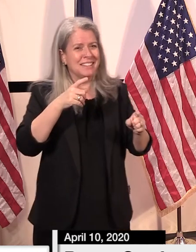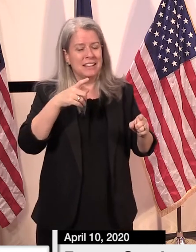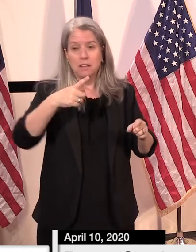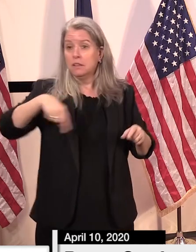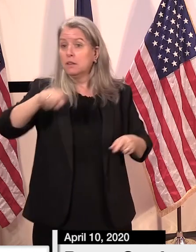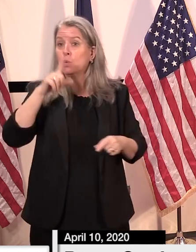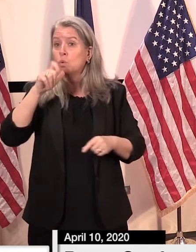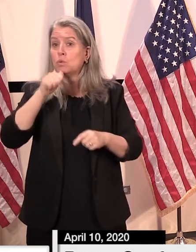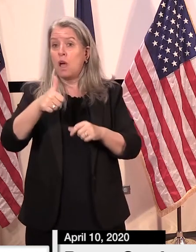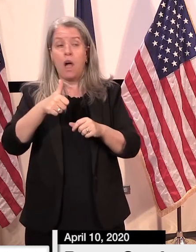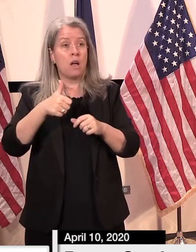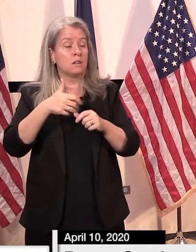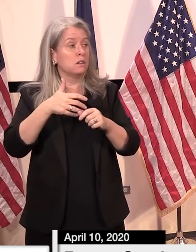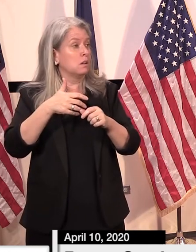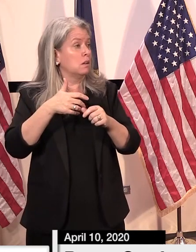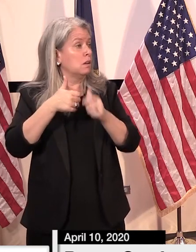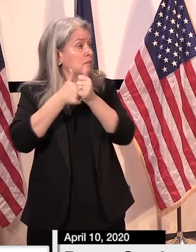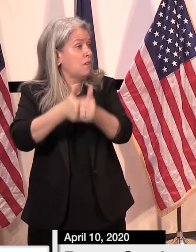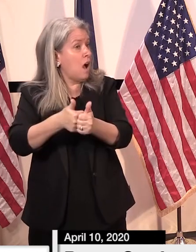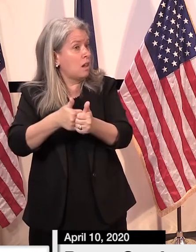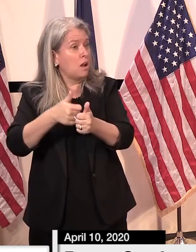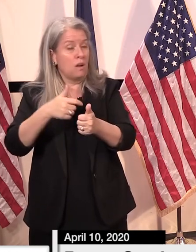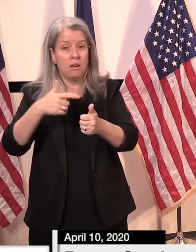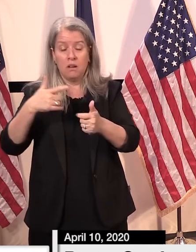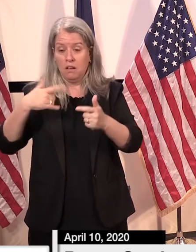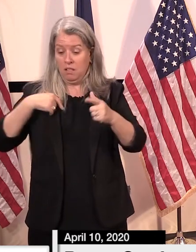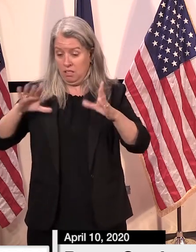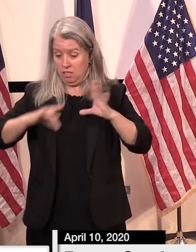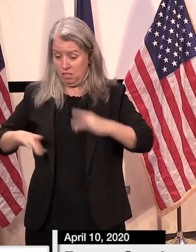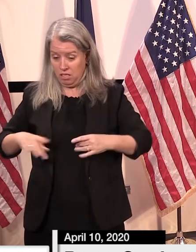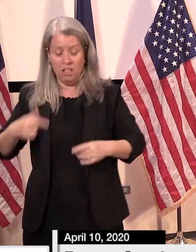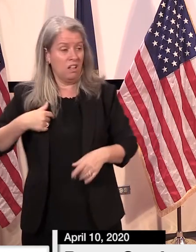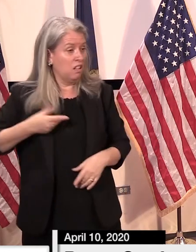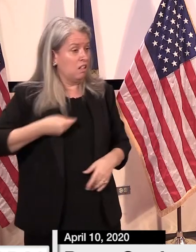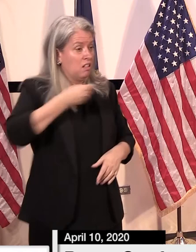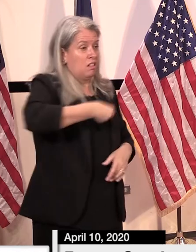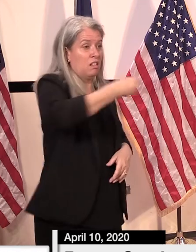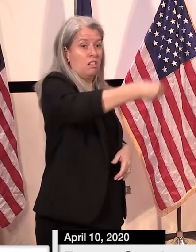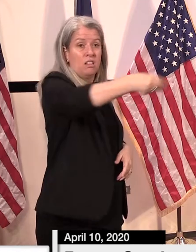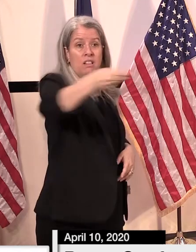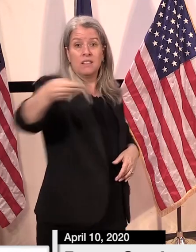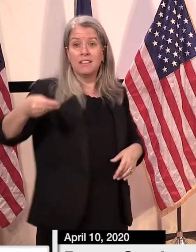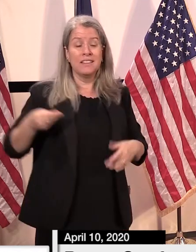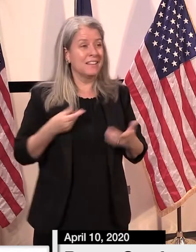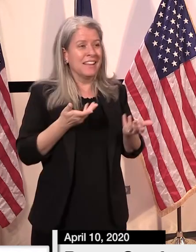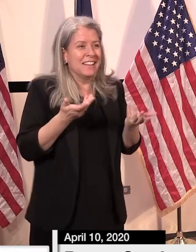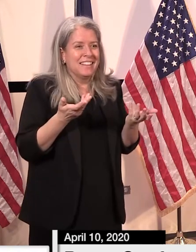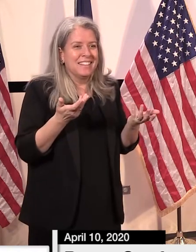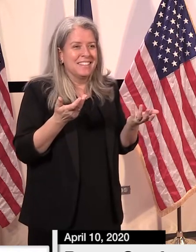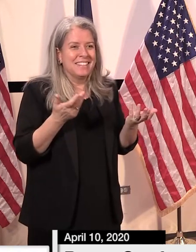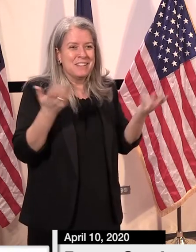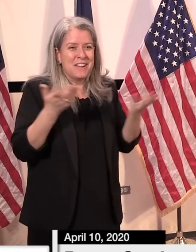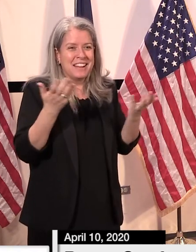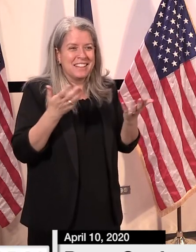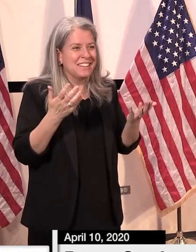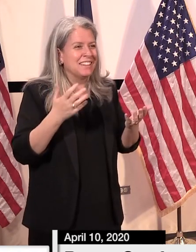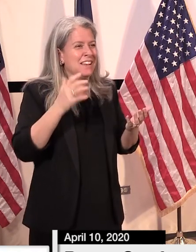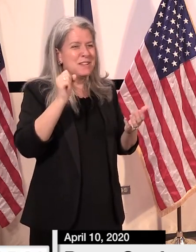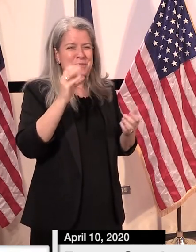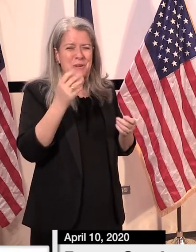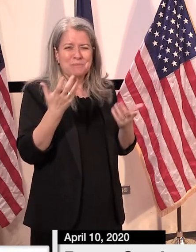who don't fall in the older chronically ill vulnerable group will get very ill just statistically speaking